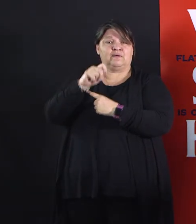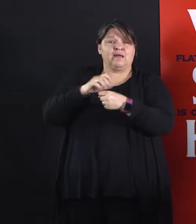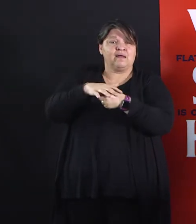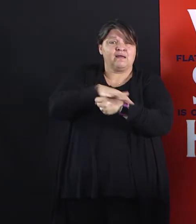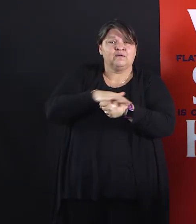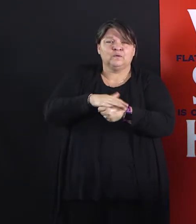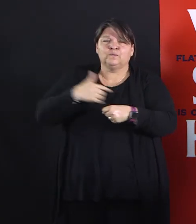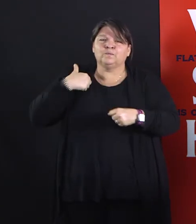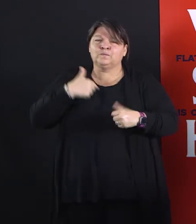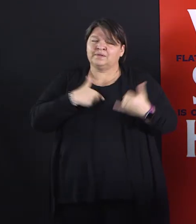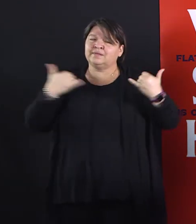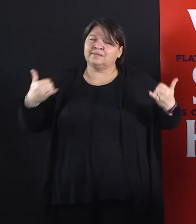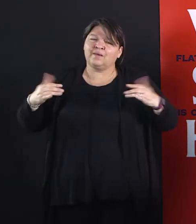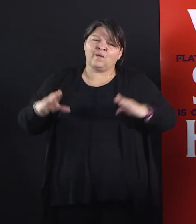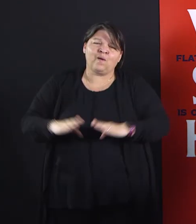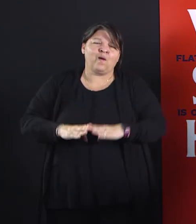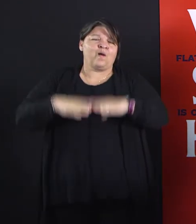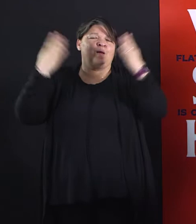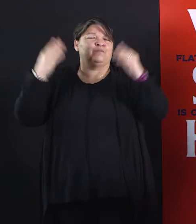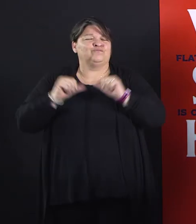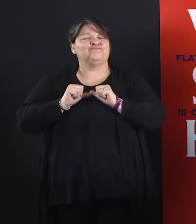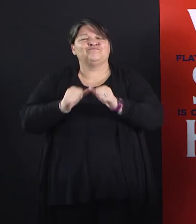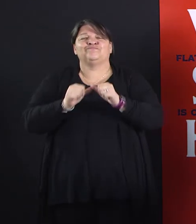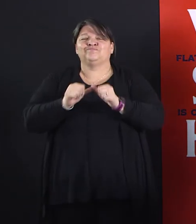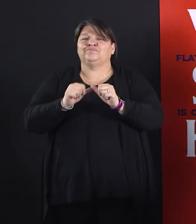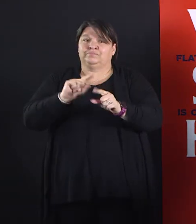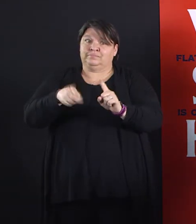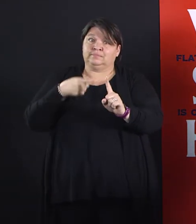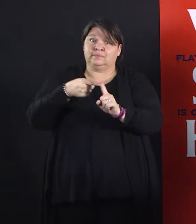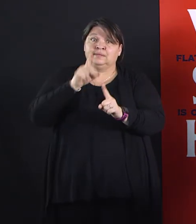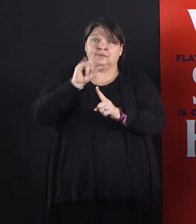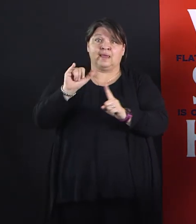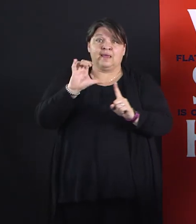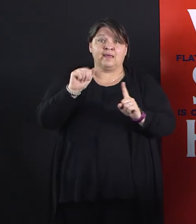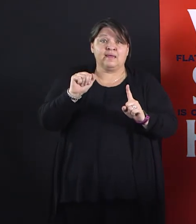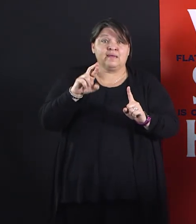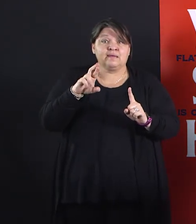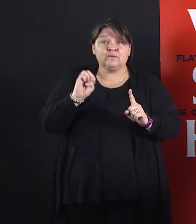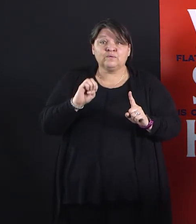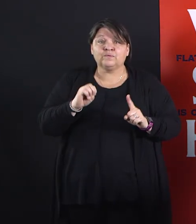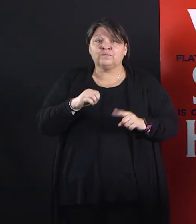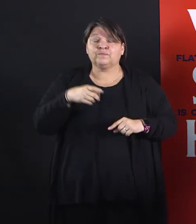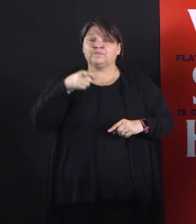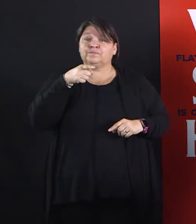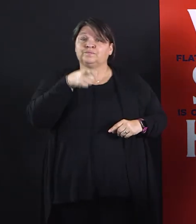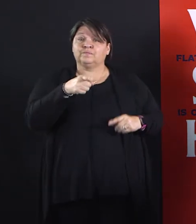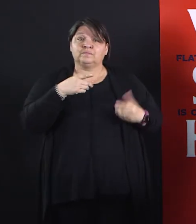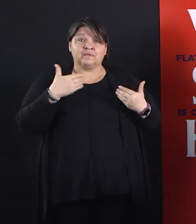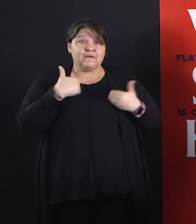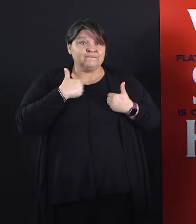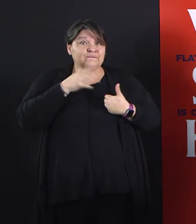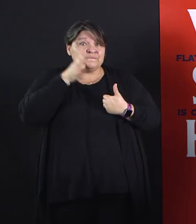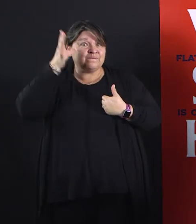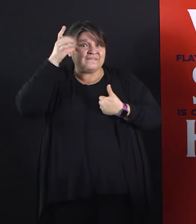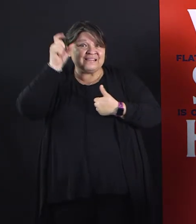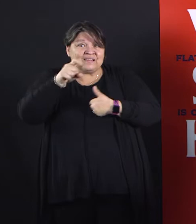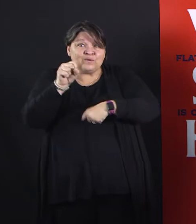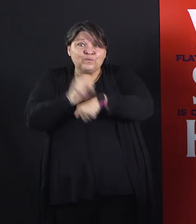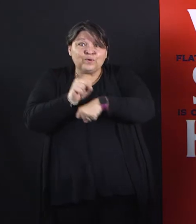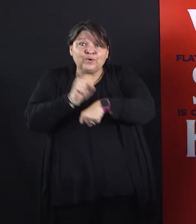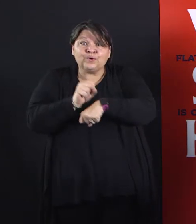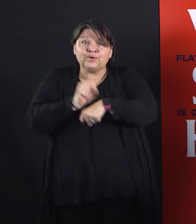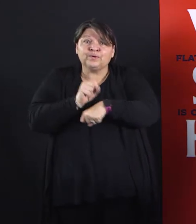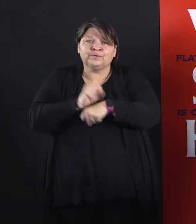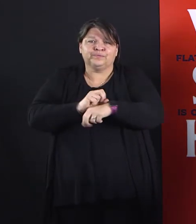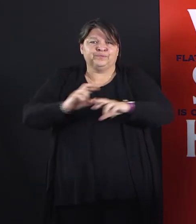pleased today, along with Mayor Price, to announce FIND, a feature to support our essential workers. And so, basically, parents employed